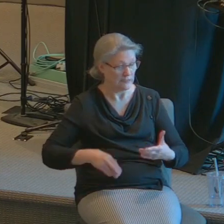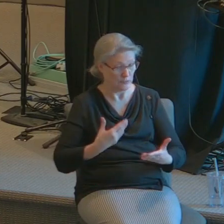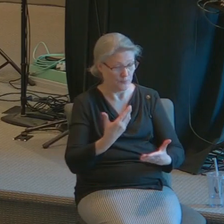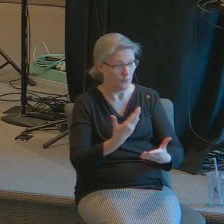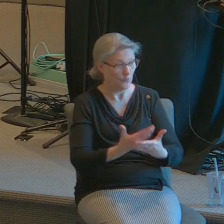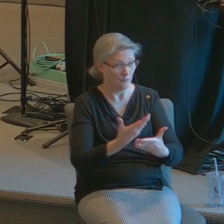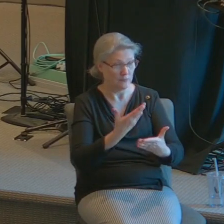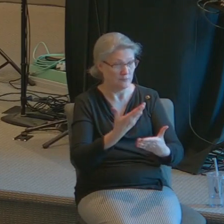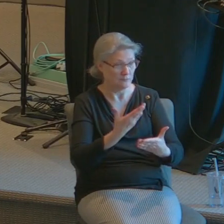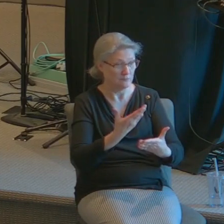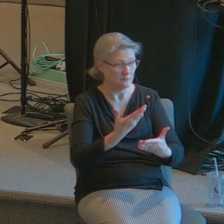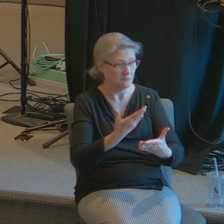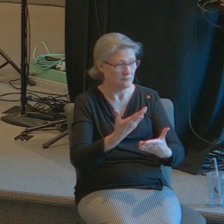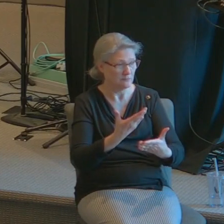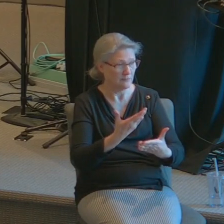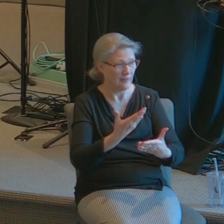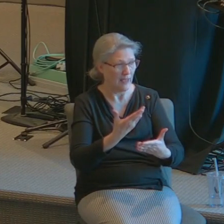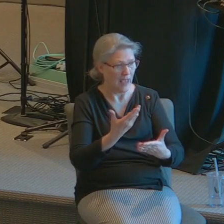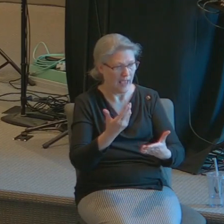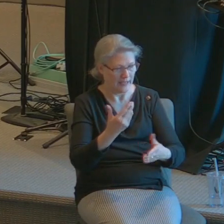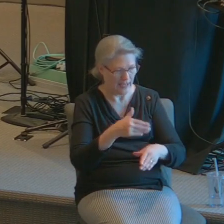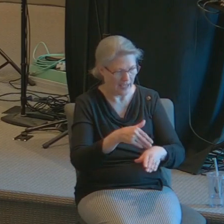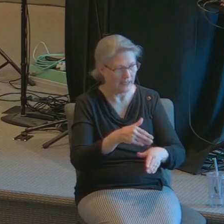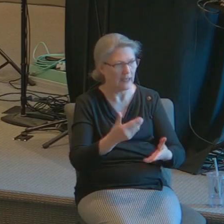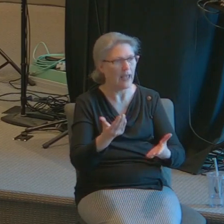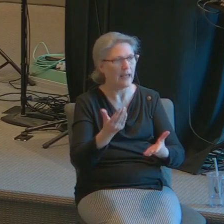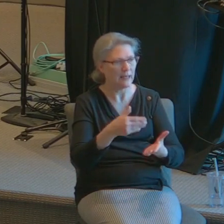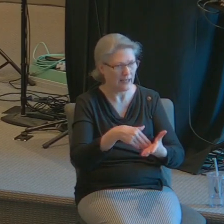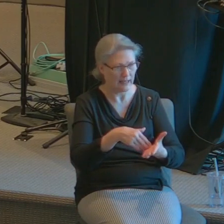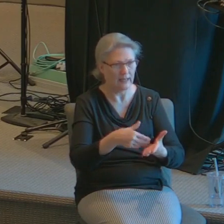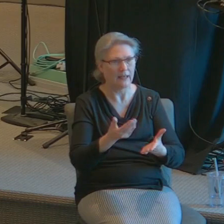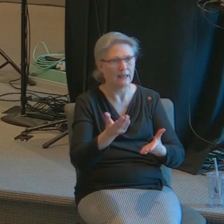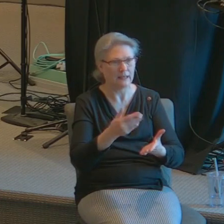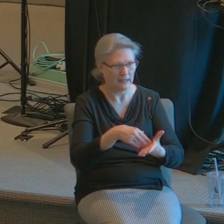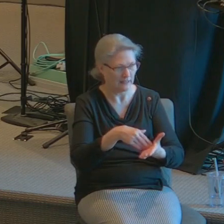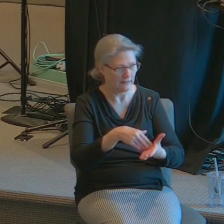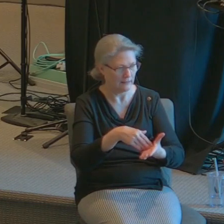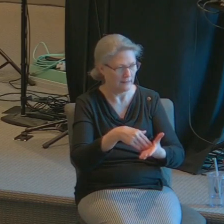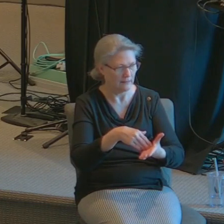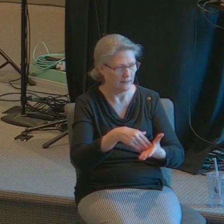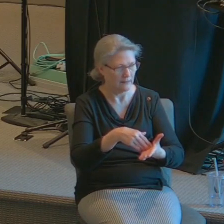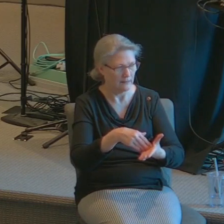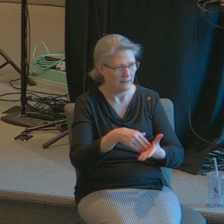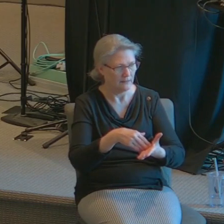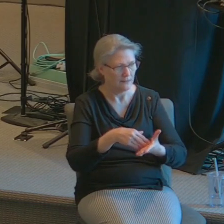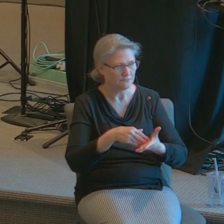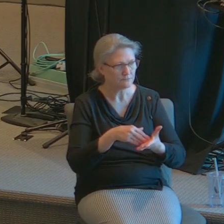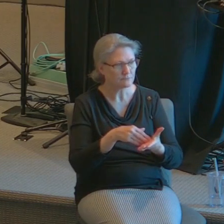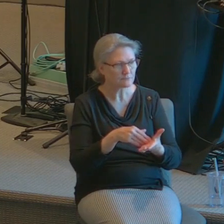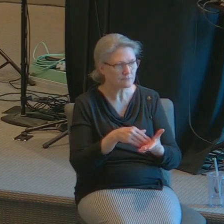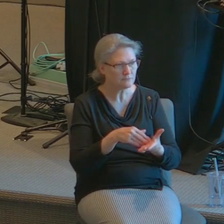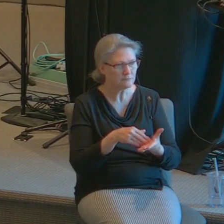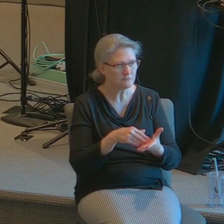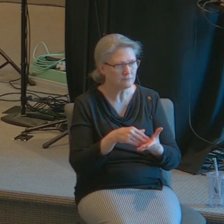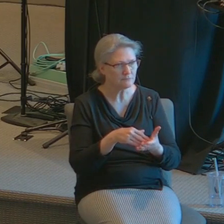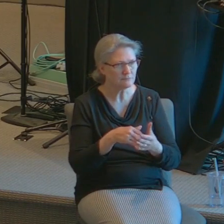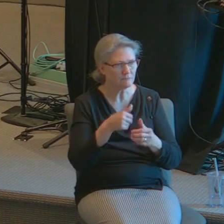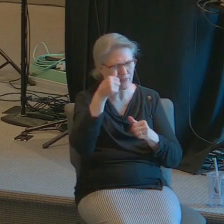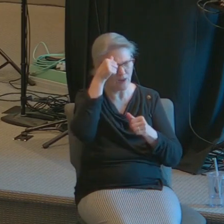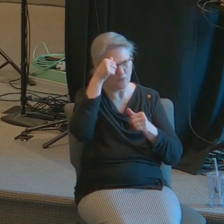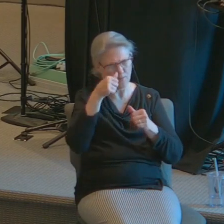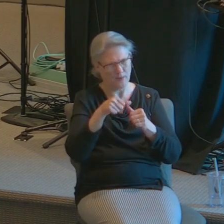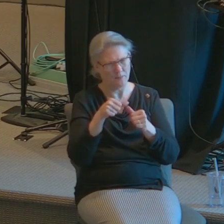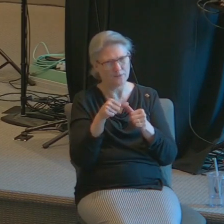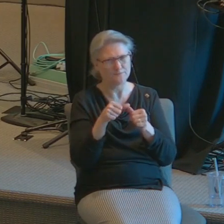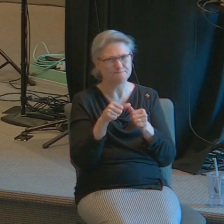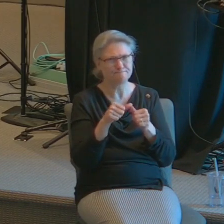doubt time and time again I remember very carefully